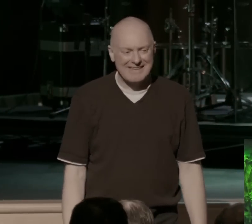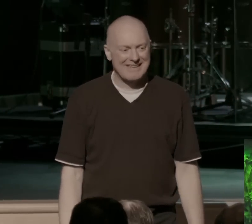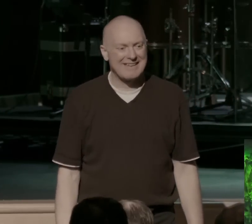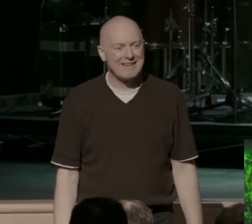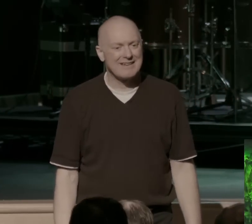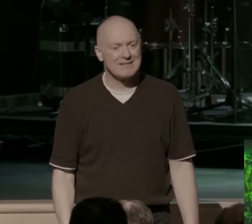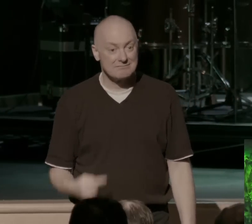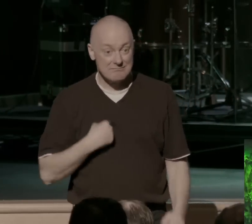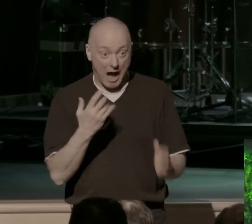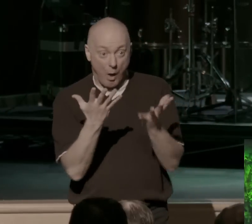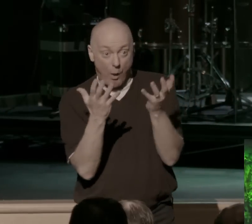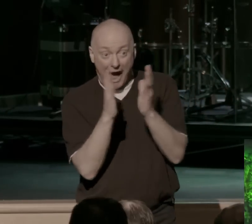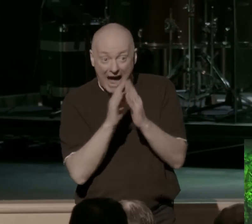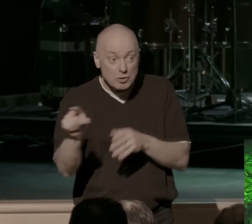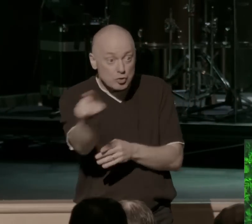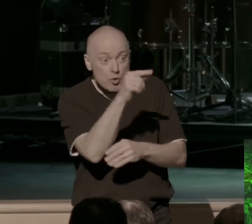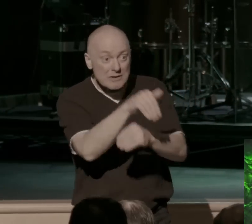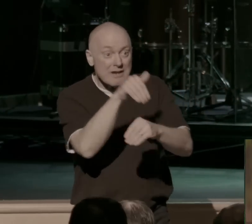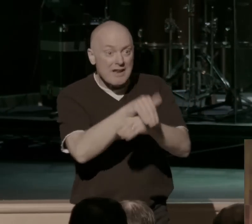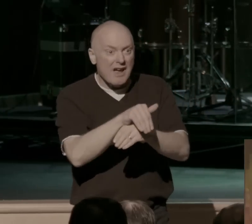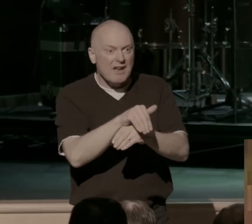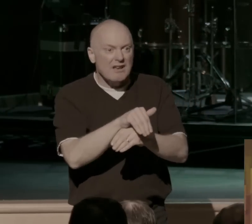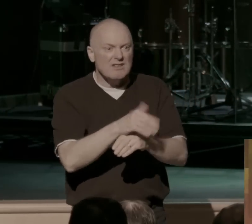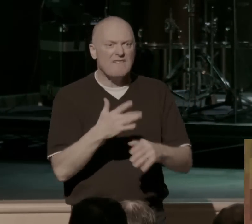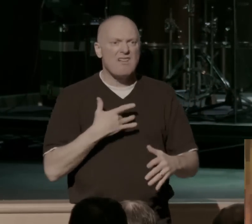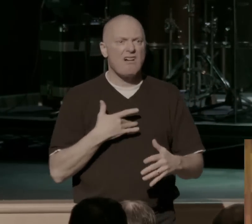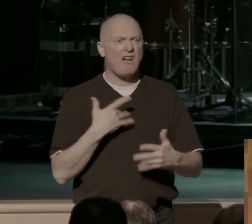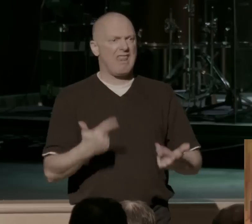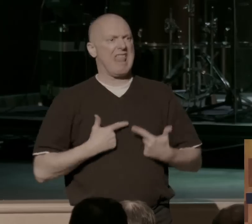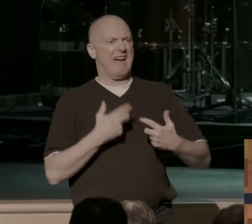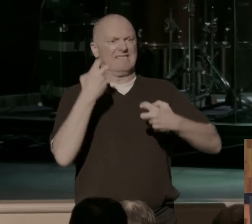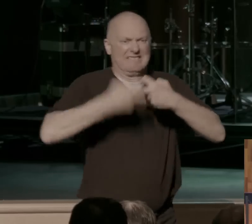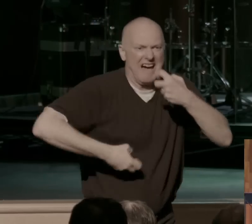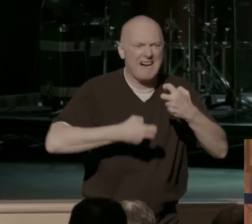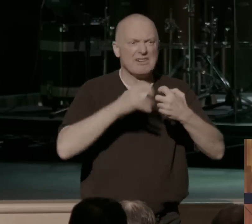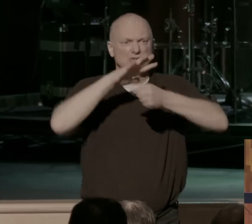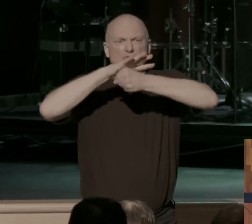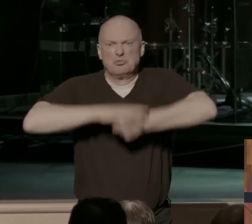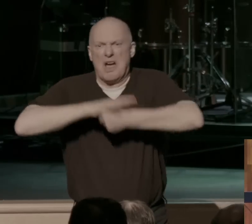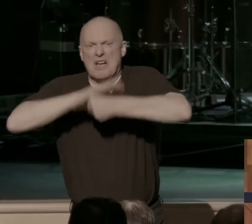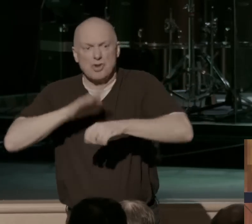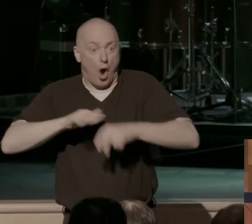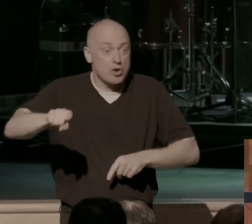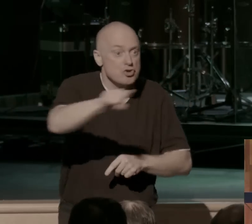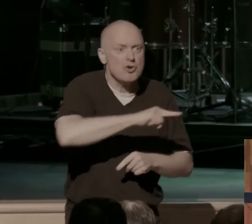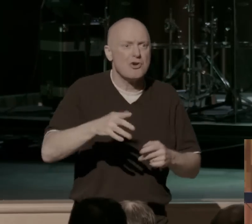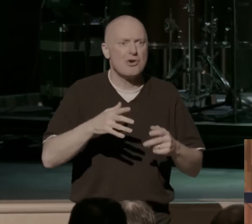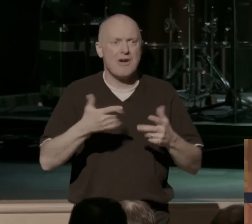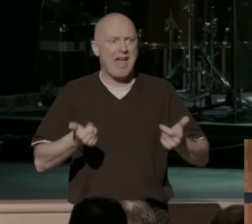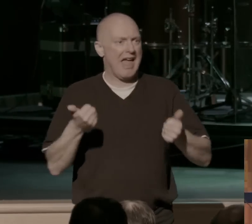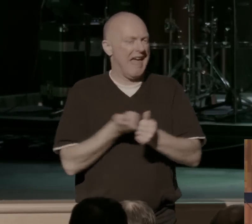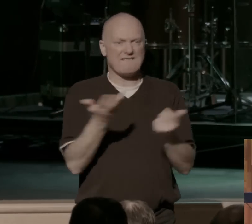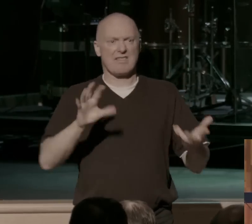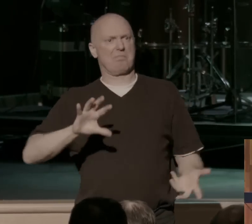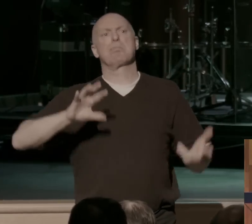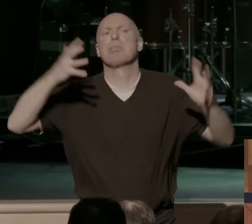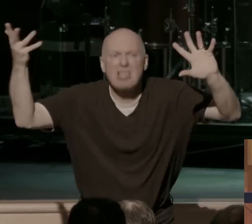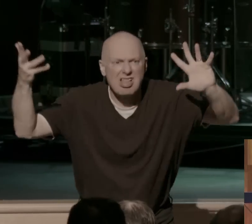And I want to ask you tonight, when, when life feels tough, when stress piles in, when, when things aren't going so great, when you begin to feel the